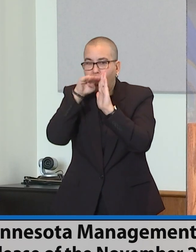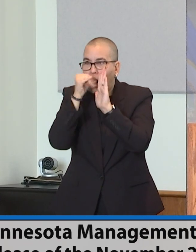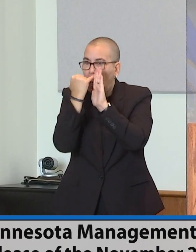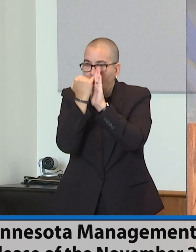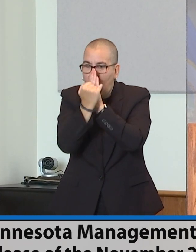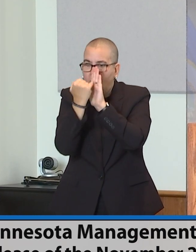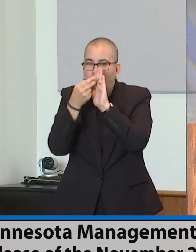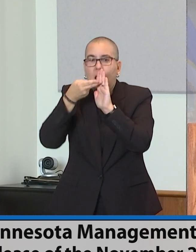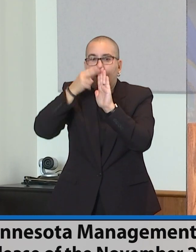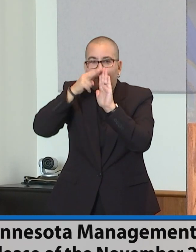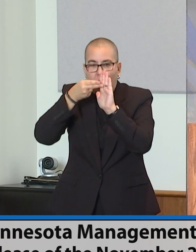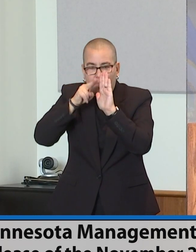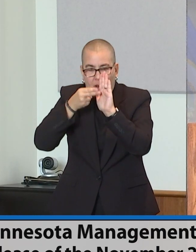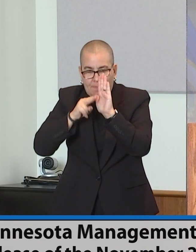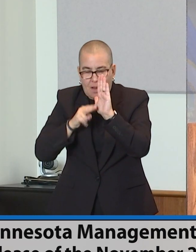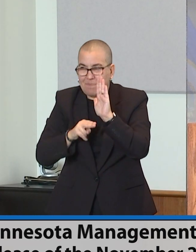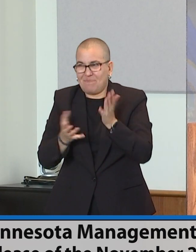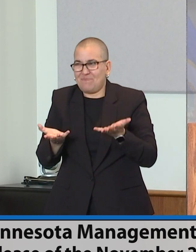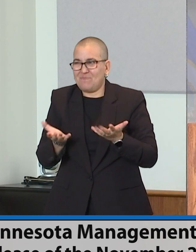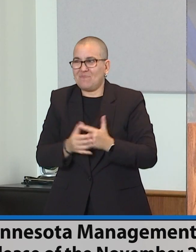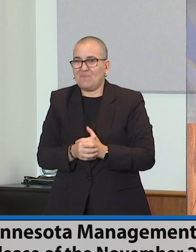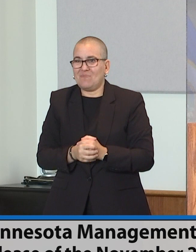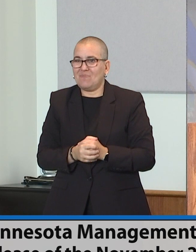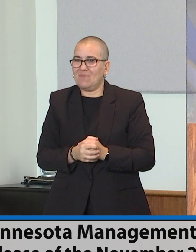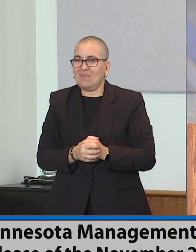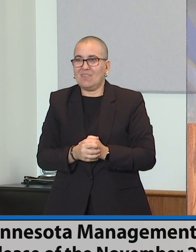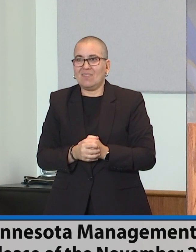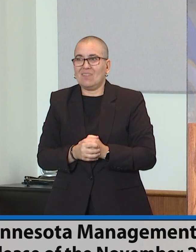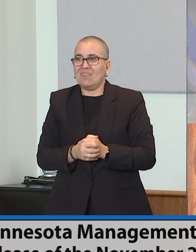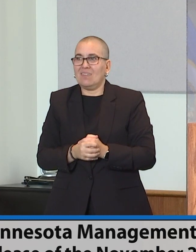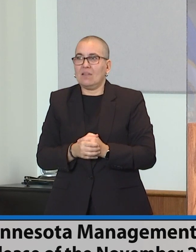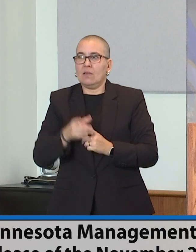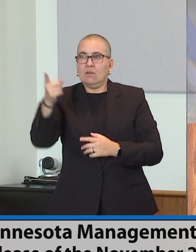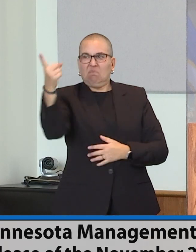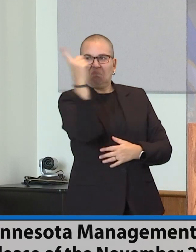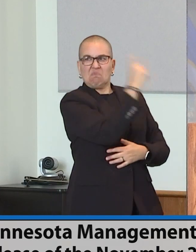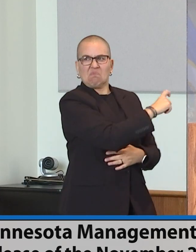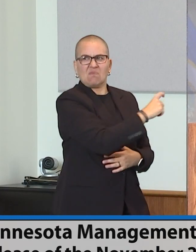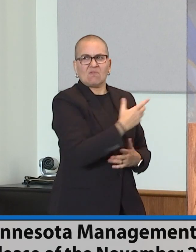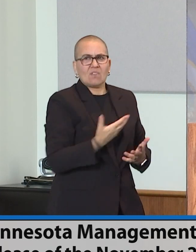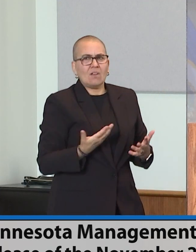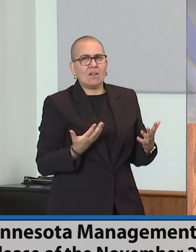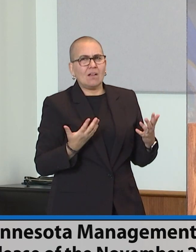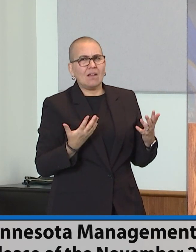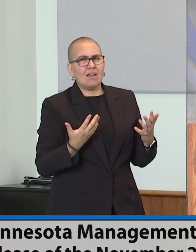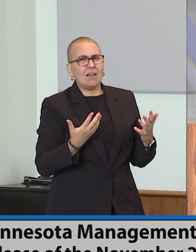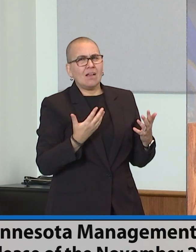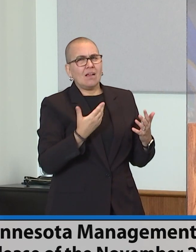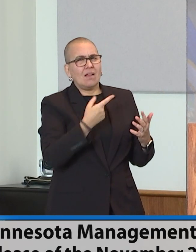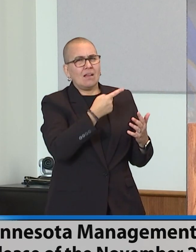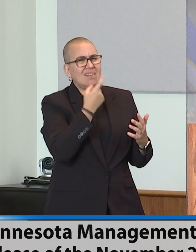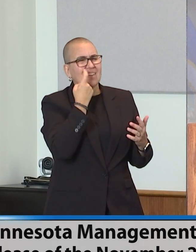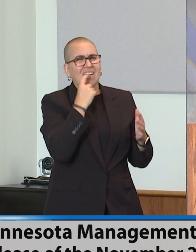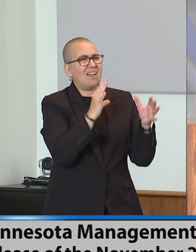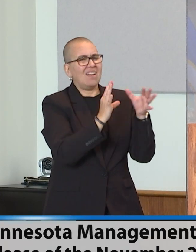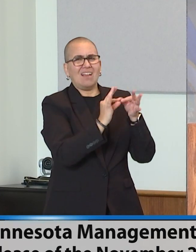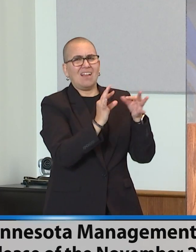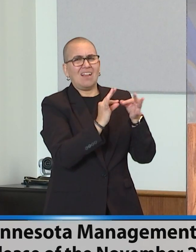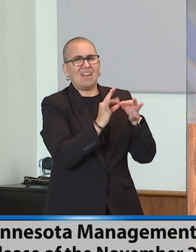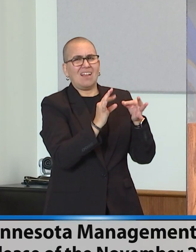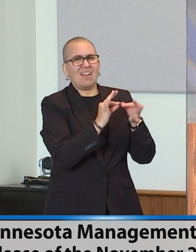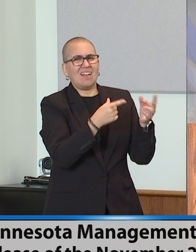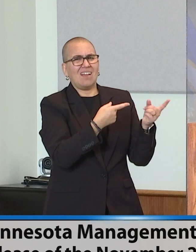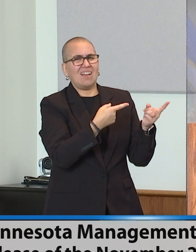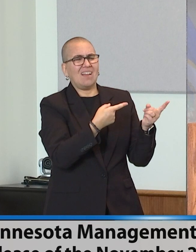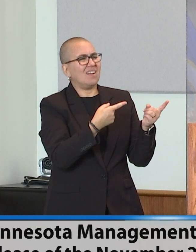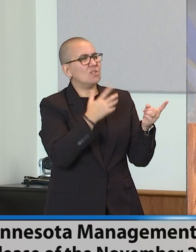Commissioner, given sort of the dynamic you're talking about where a lot of the surplus is from past activity and there is some going forward but